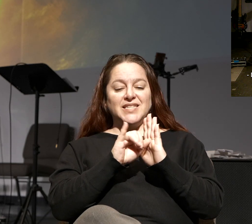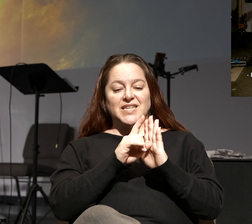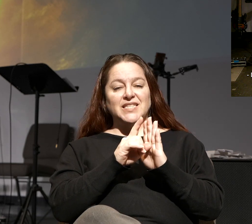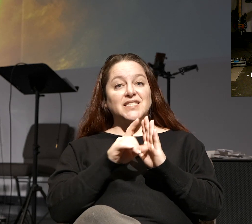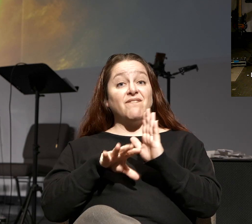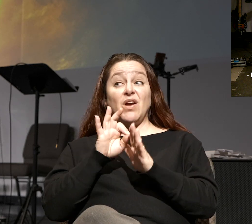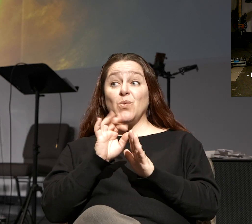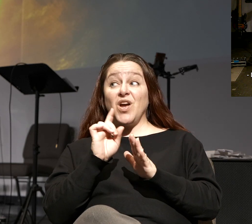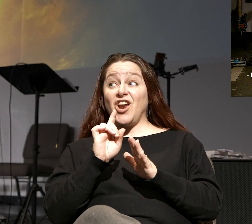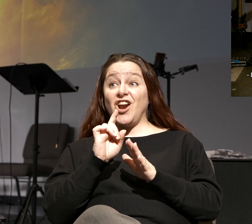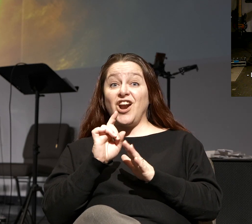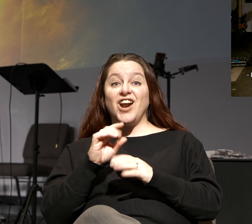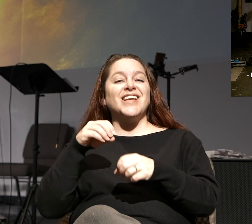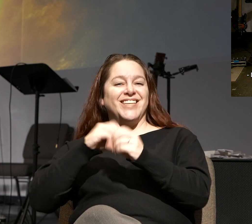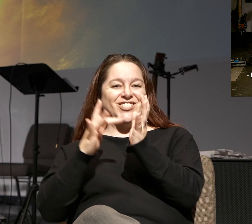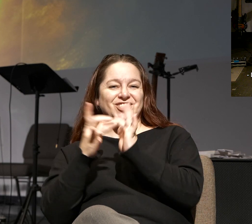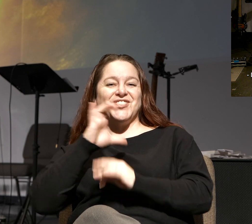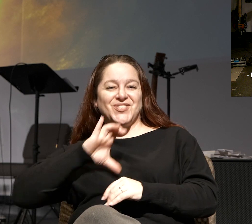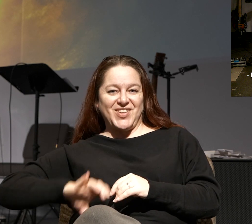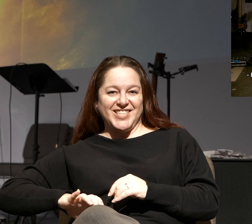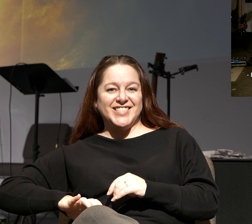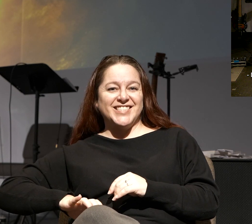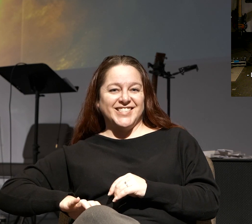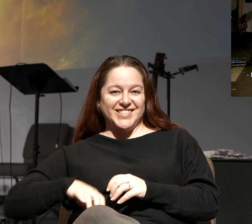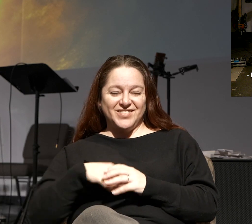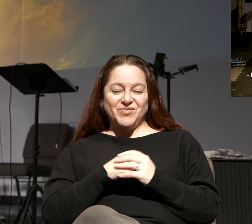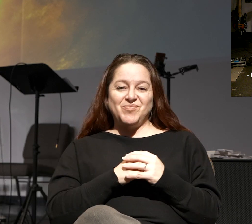It's found where? In Jesus Christ.